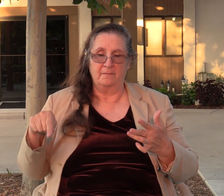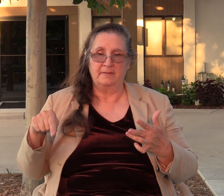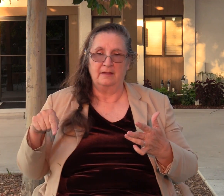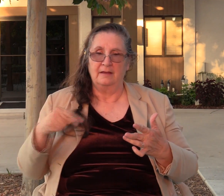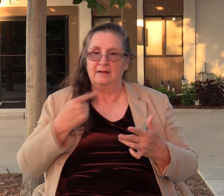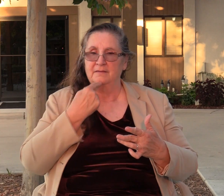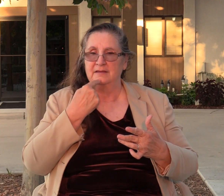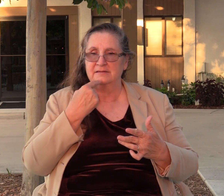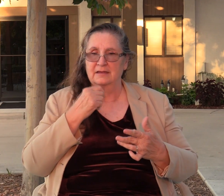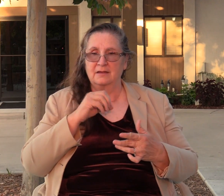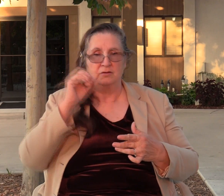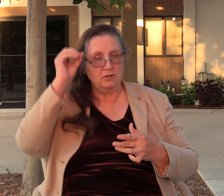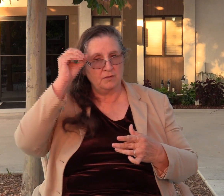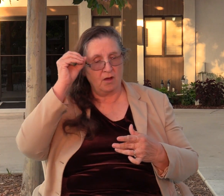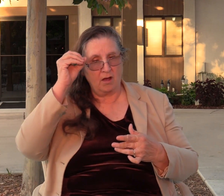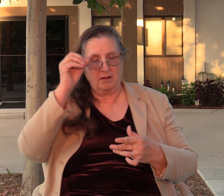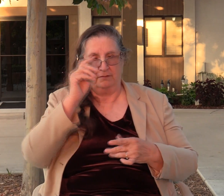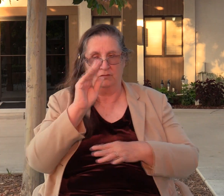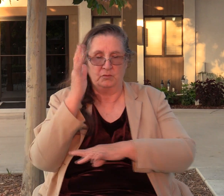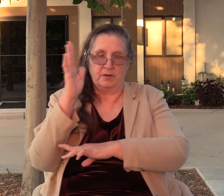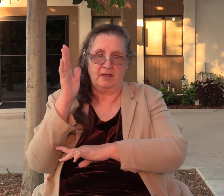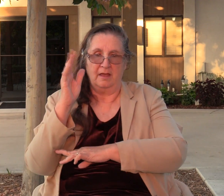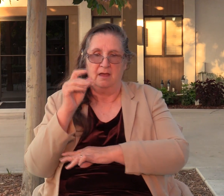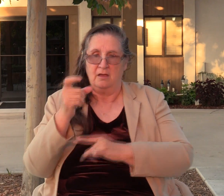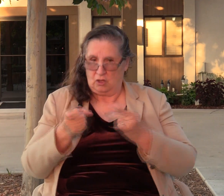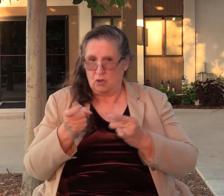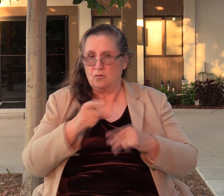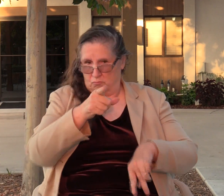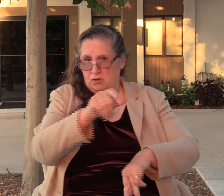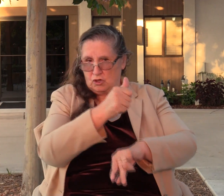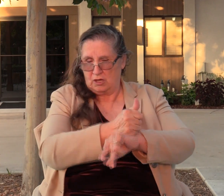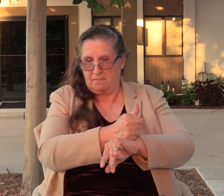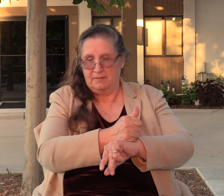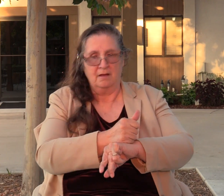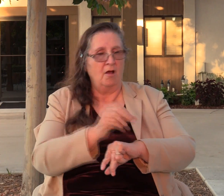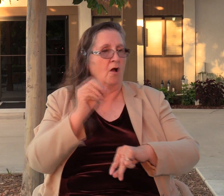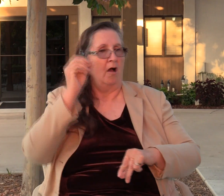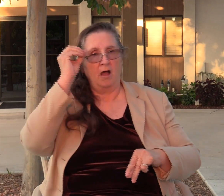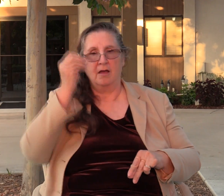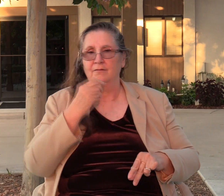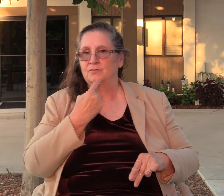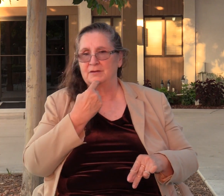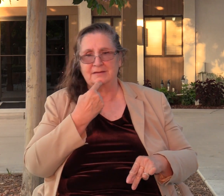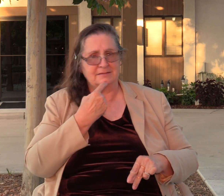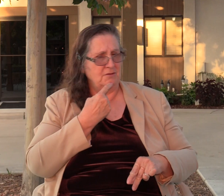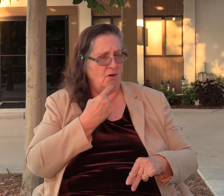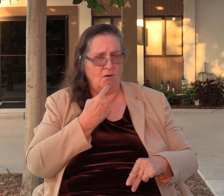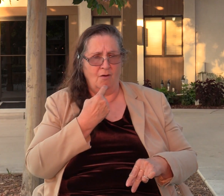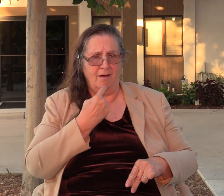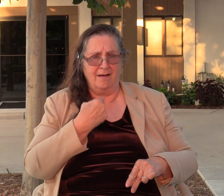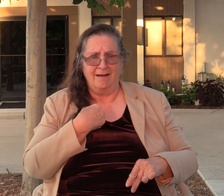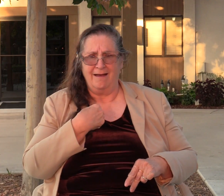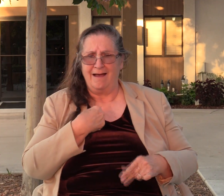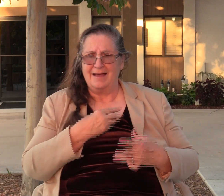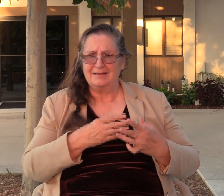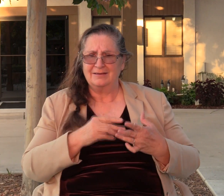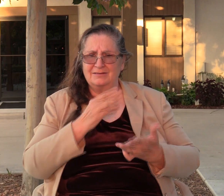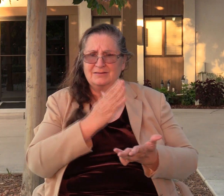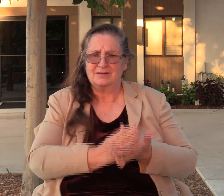tree, Rain over us. But the olive tree said to them, Should I cease giving my oil with which they honor God and